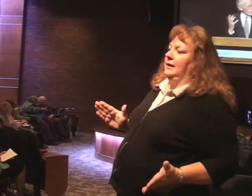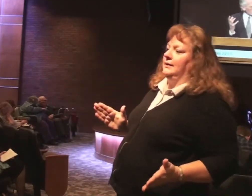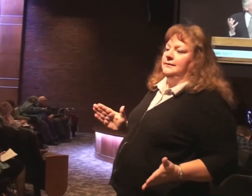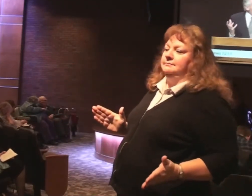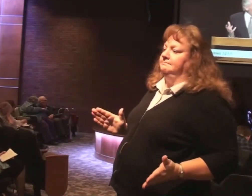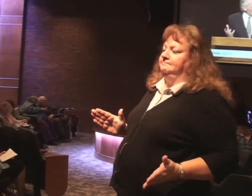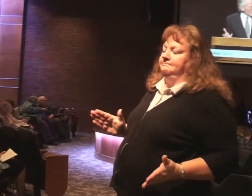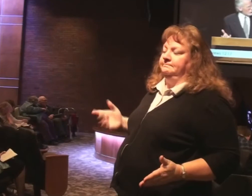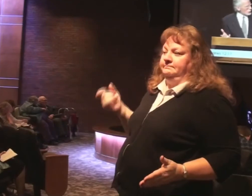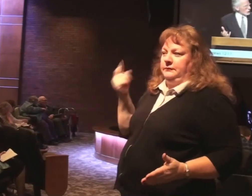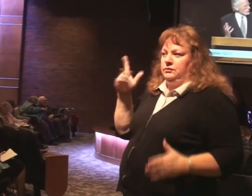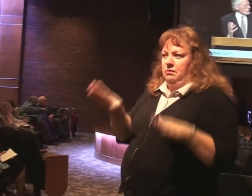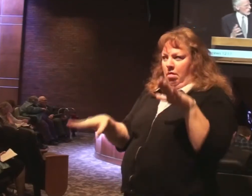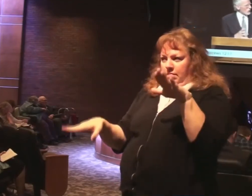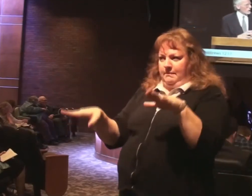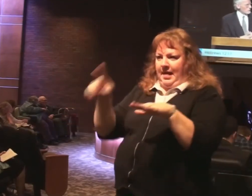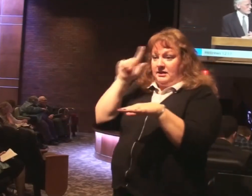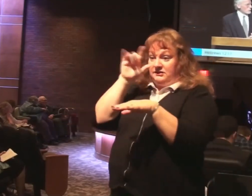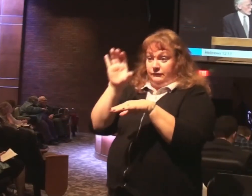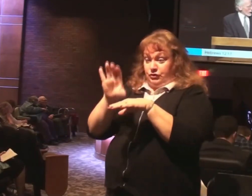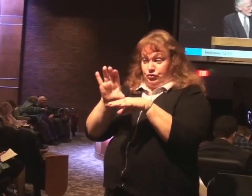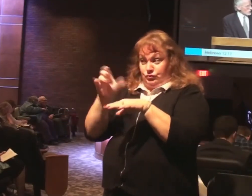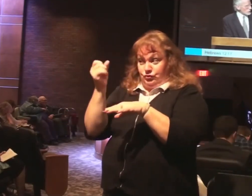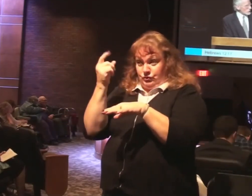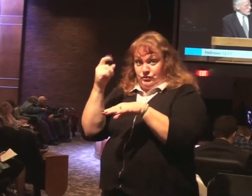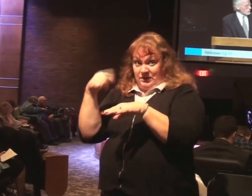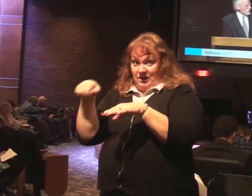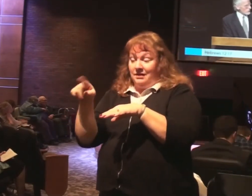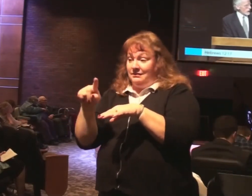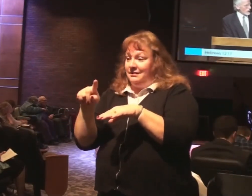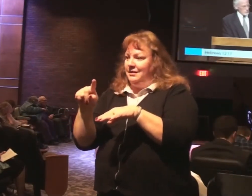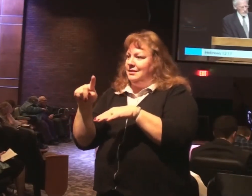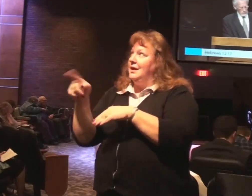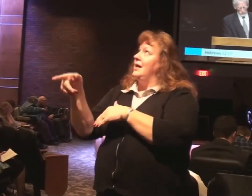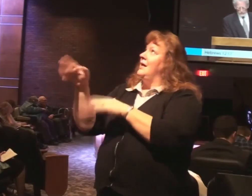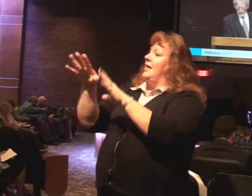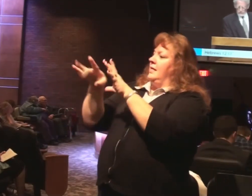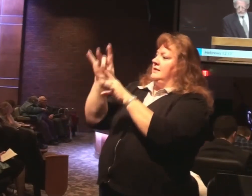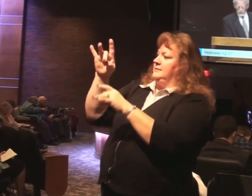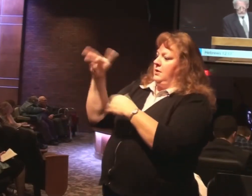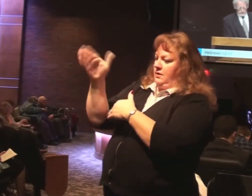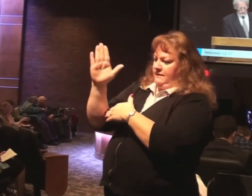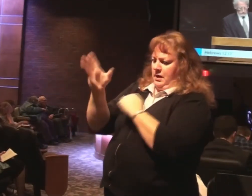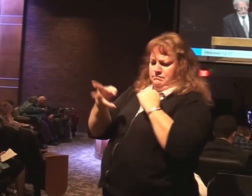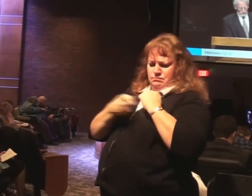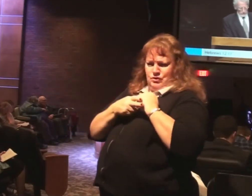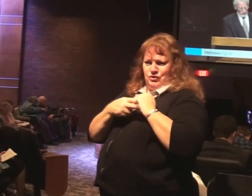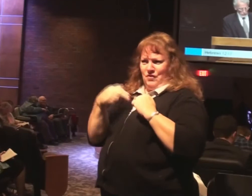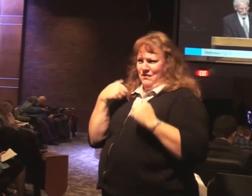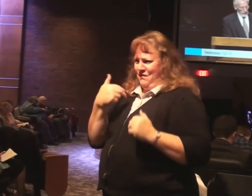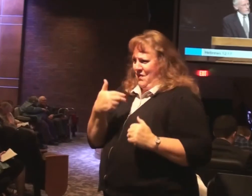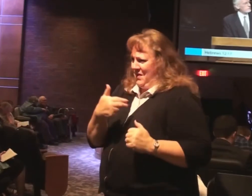the church, for us, that the Spirit of God has preserved this for. We have